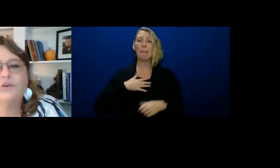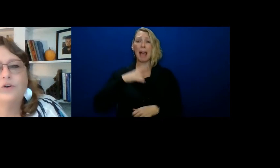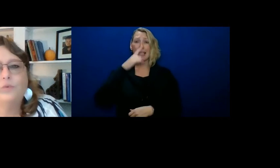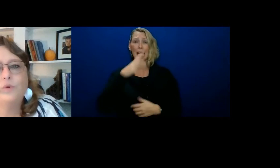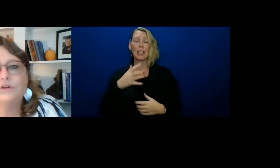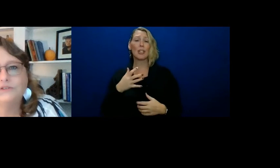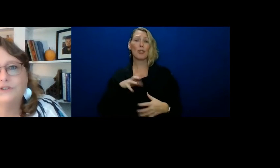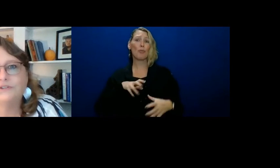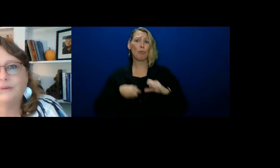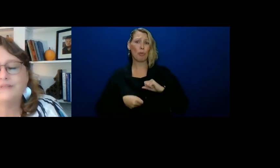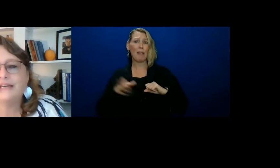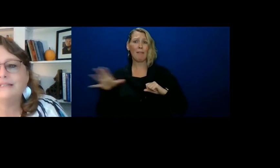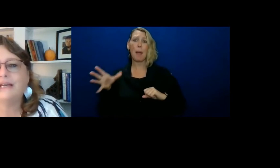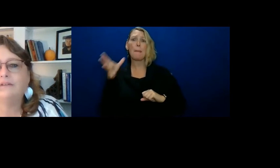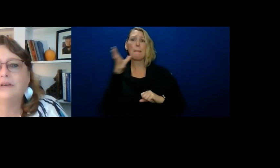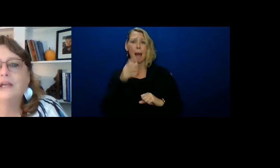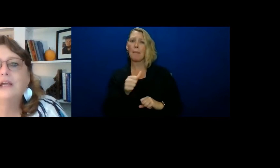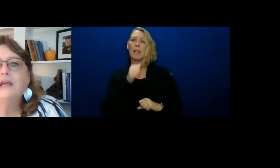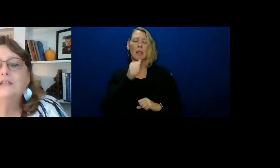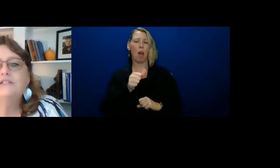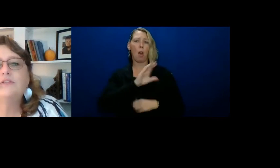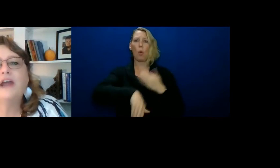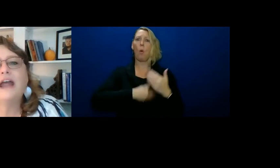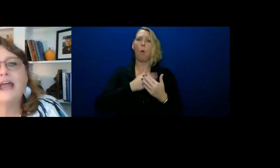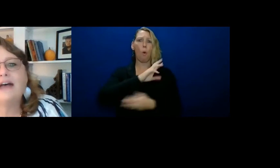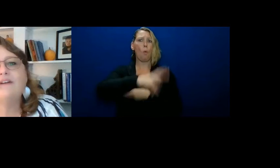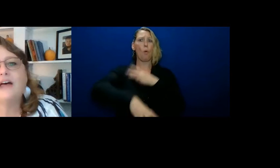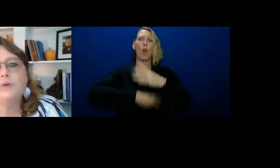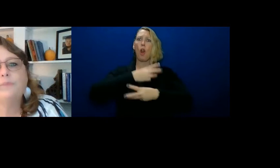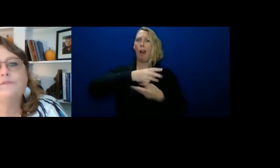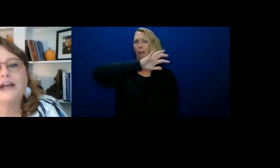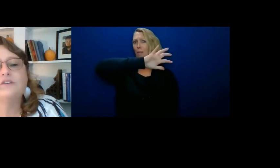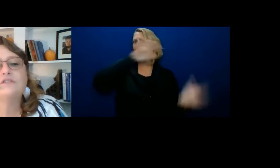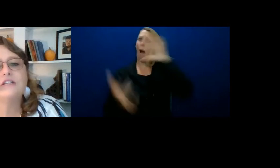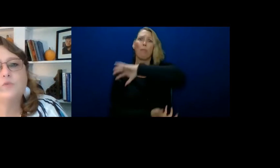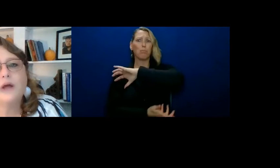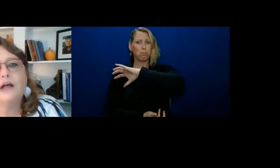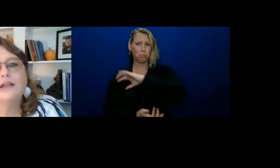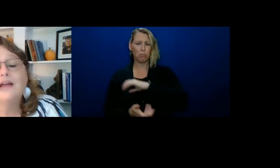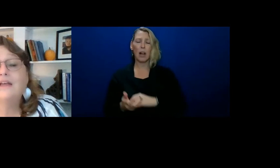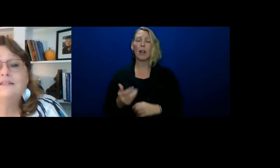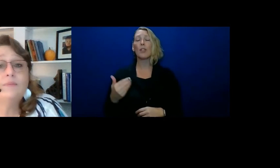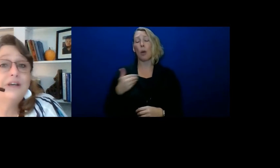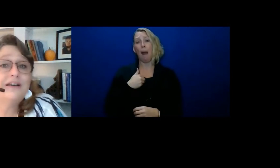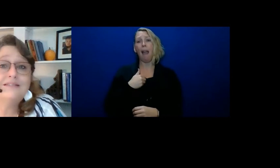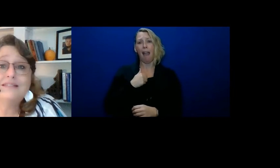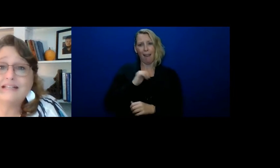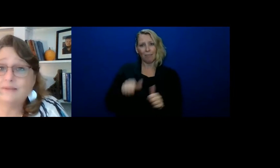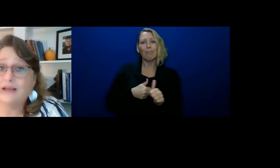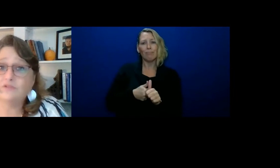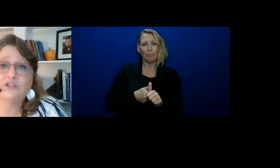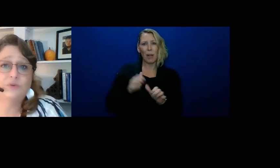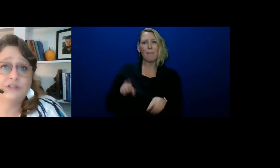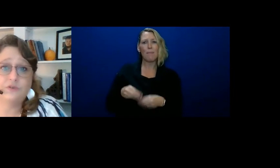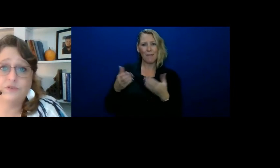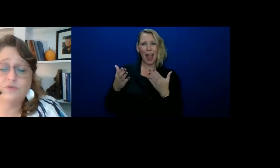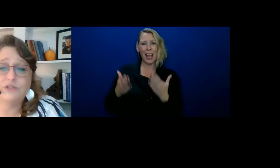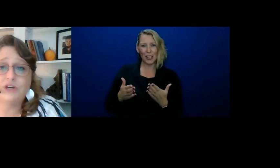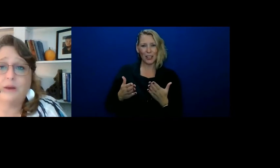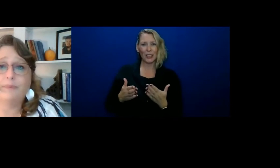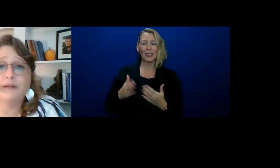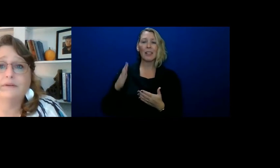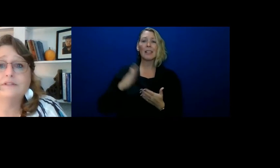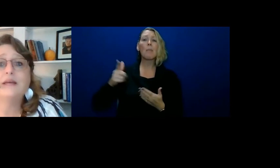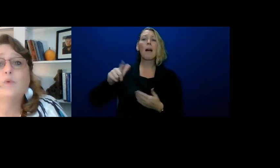have their whole world turned upside down. So I have other providers as well. Someone else takes him out to do his